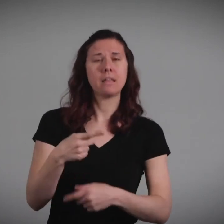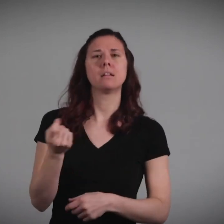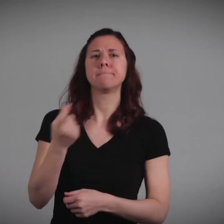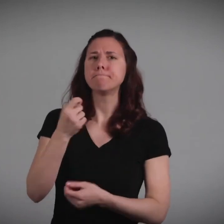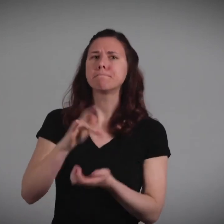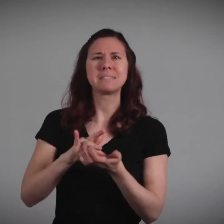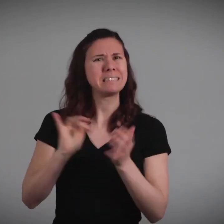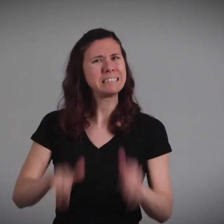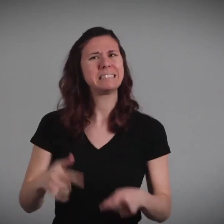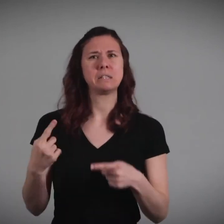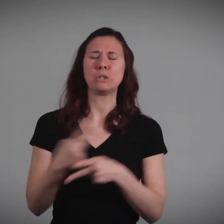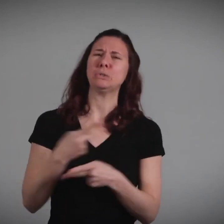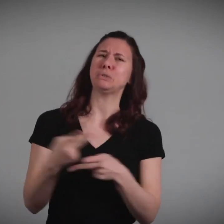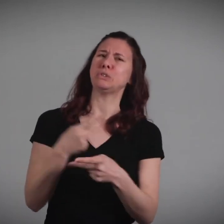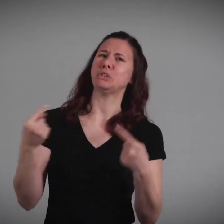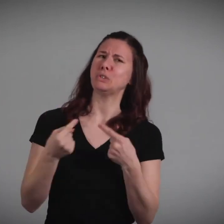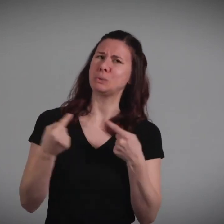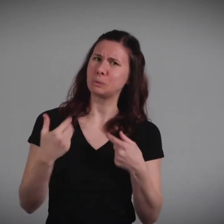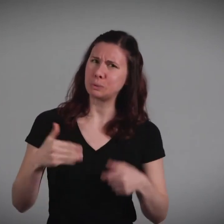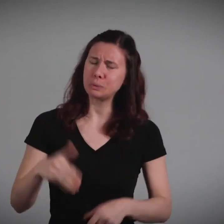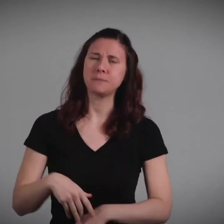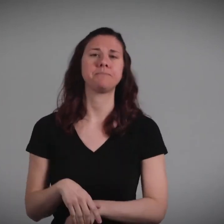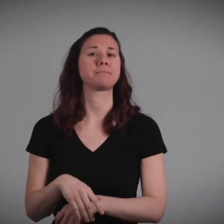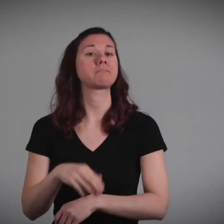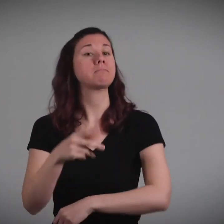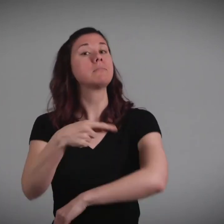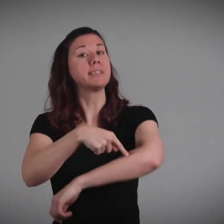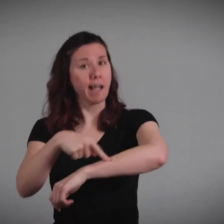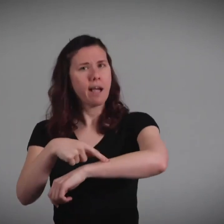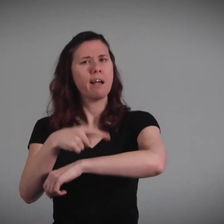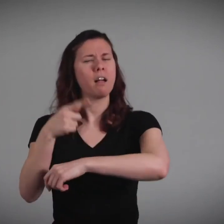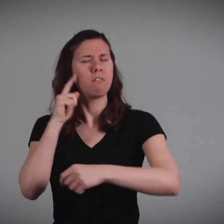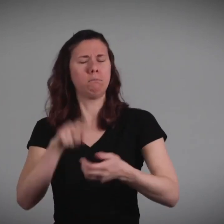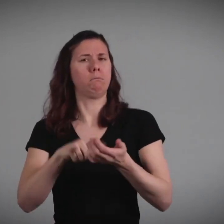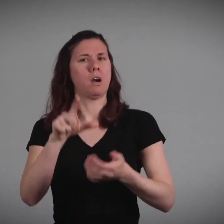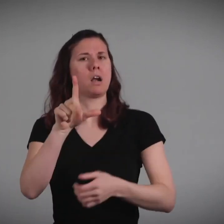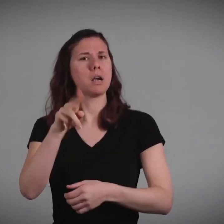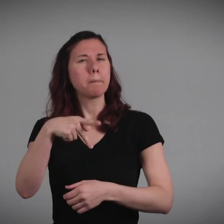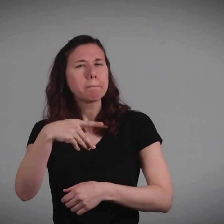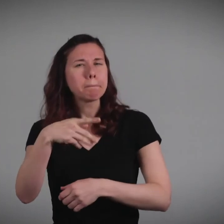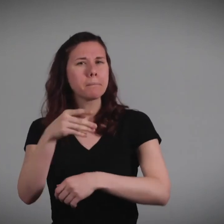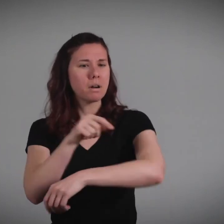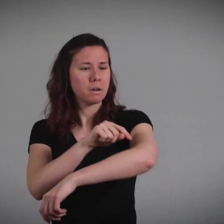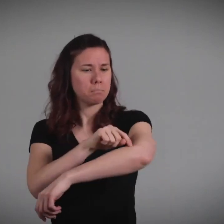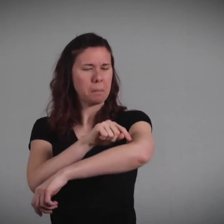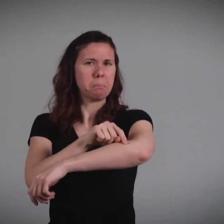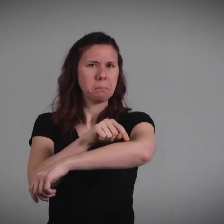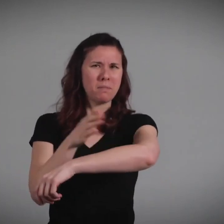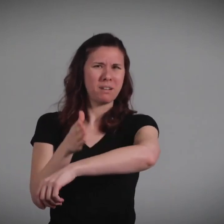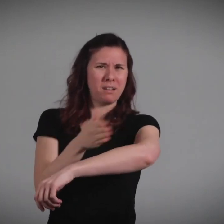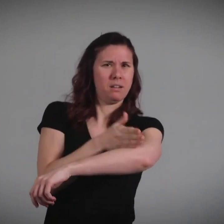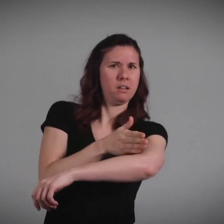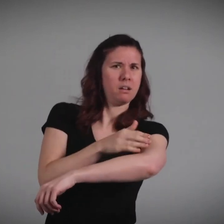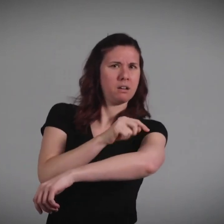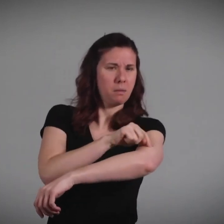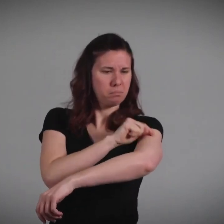If pain medication is not helping take away the pain and it's getting worse. If a strange lump appears on the